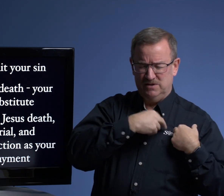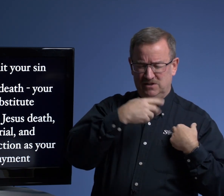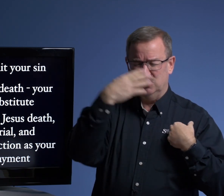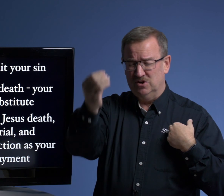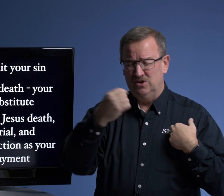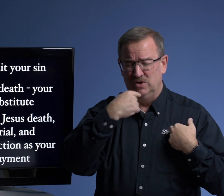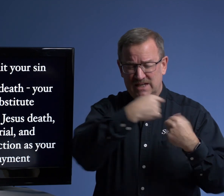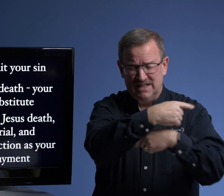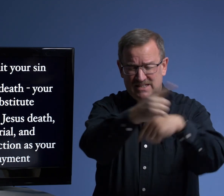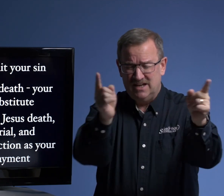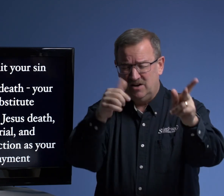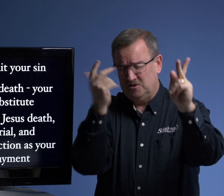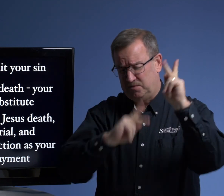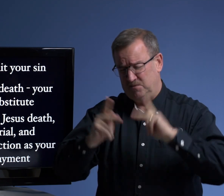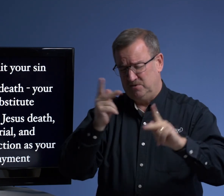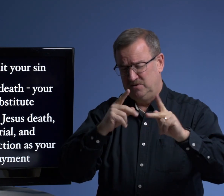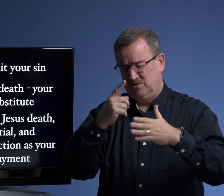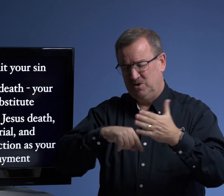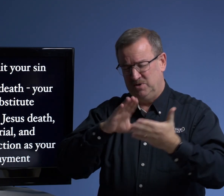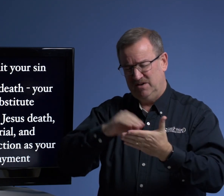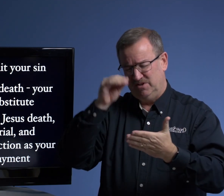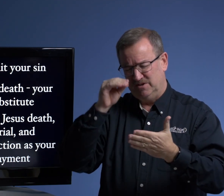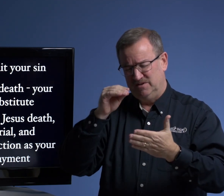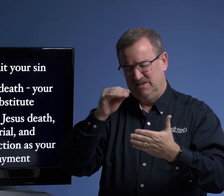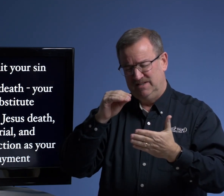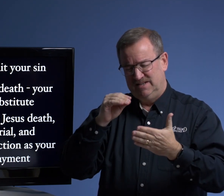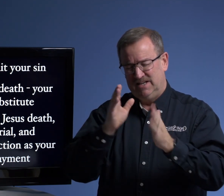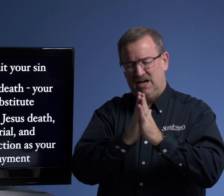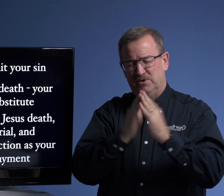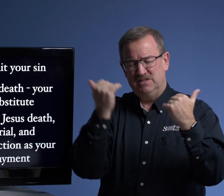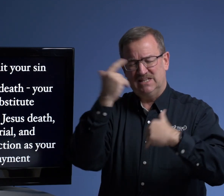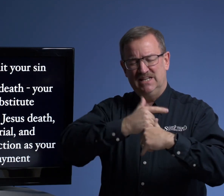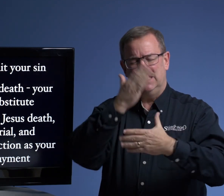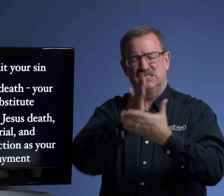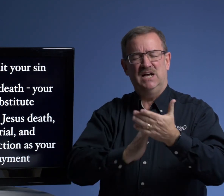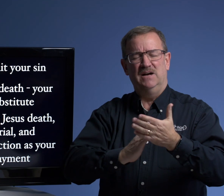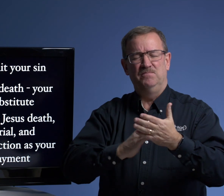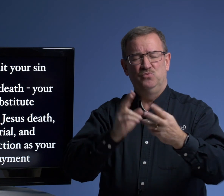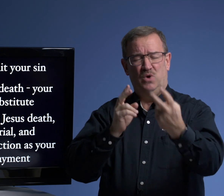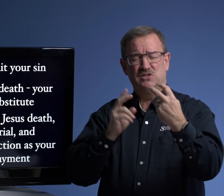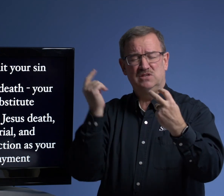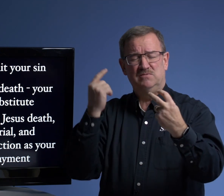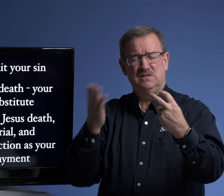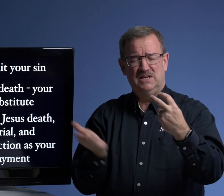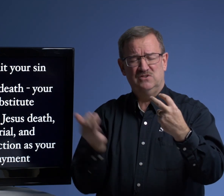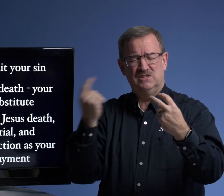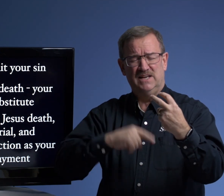to go and tell other people what we have learned. I pray that today some watching here today